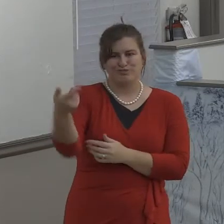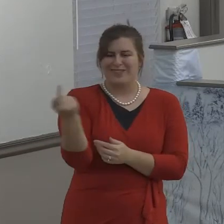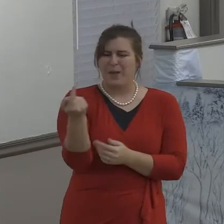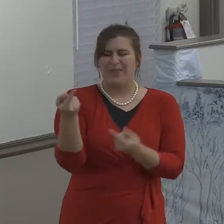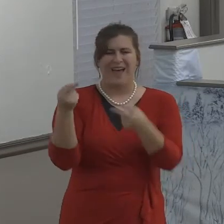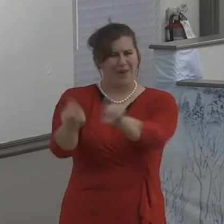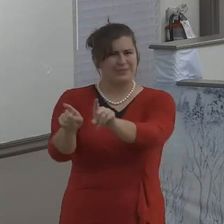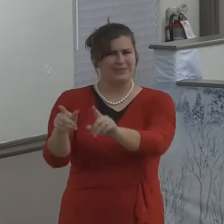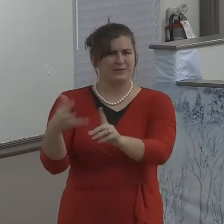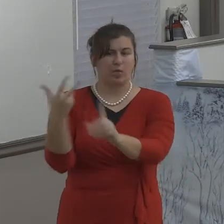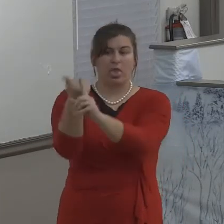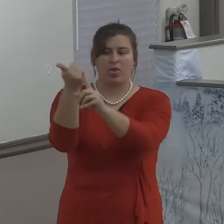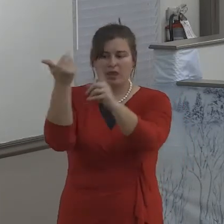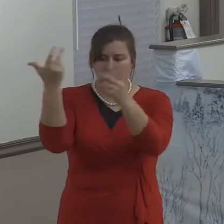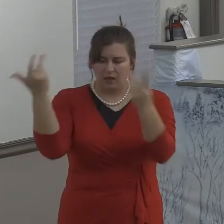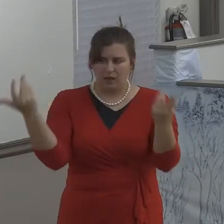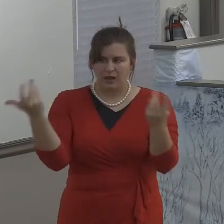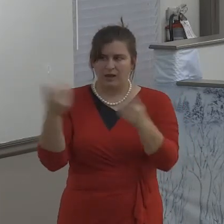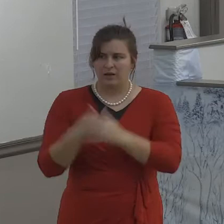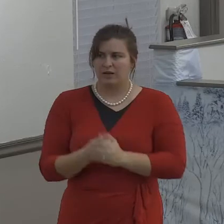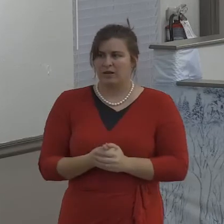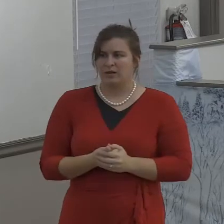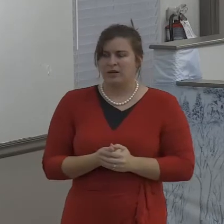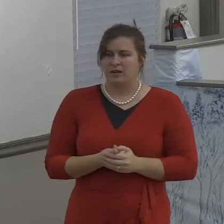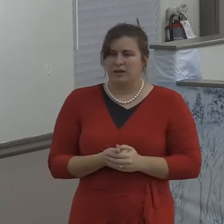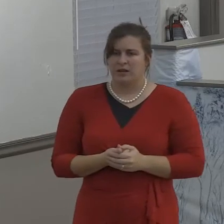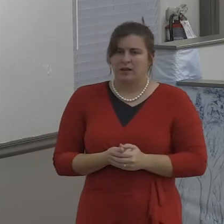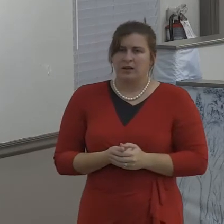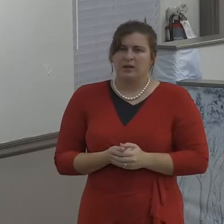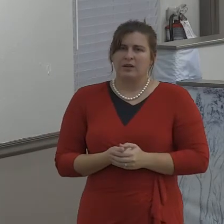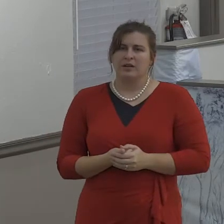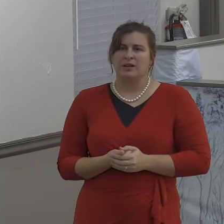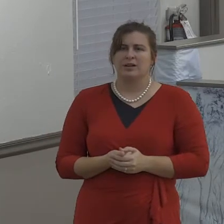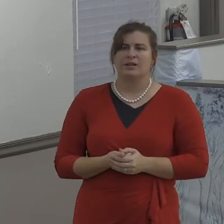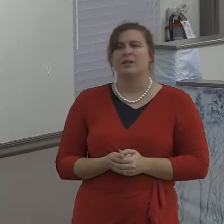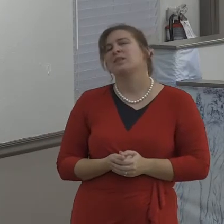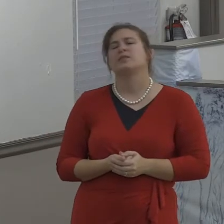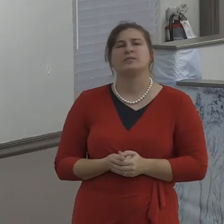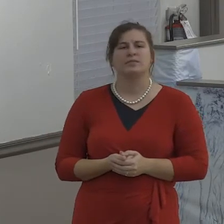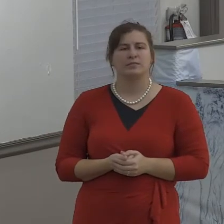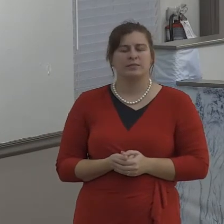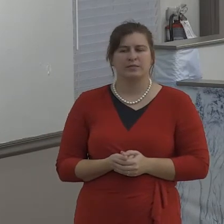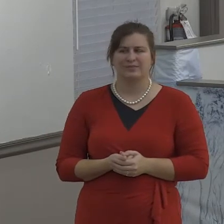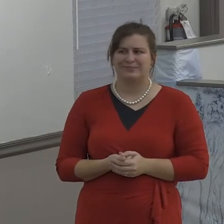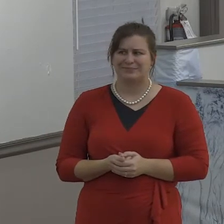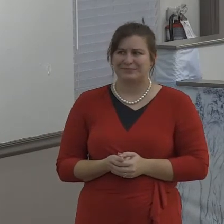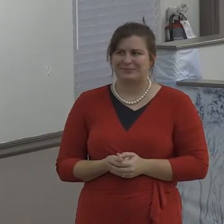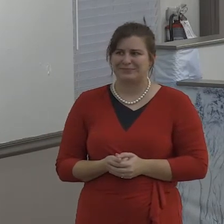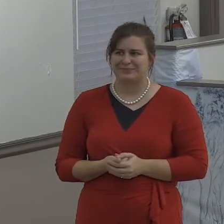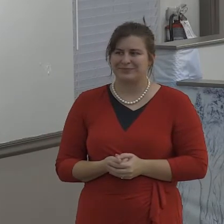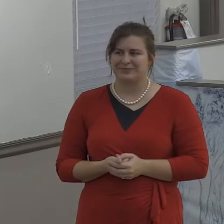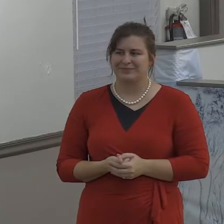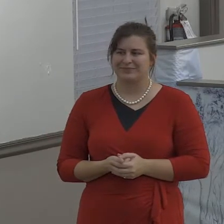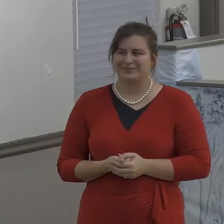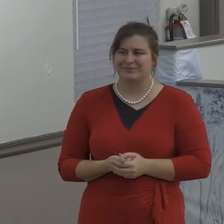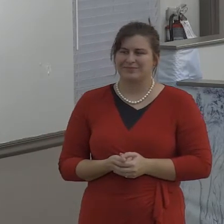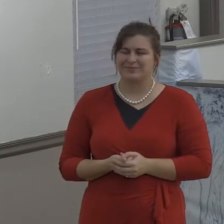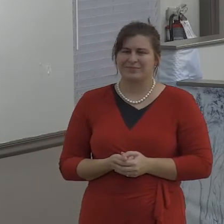in, in other associations. Sometimes, people get so